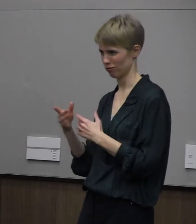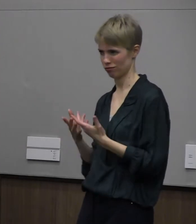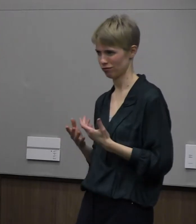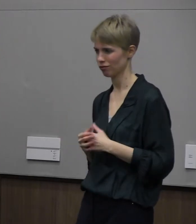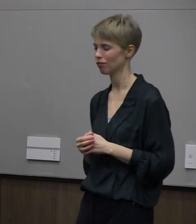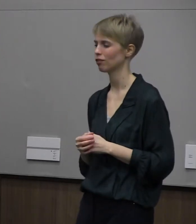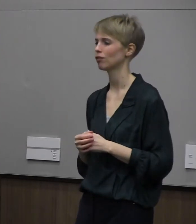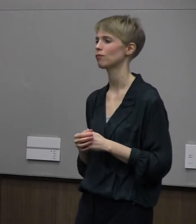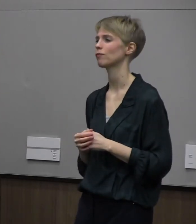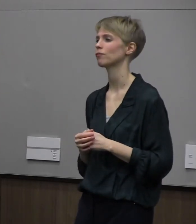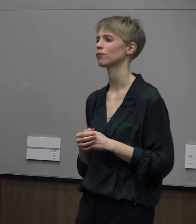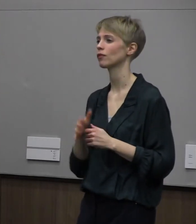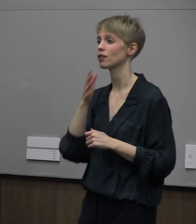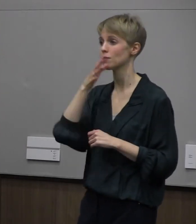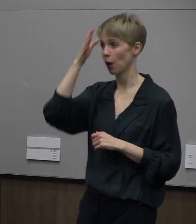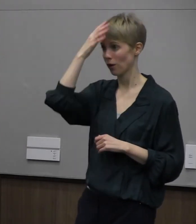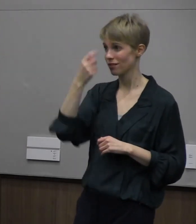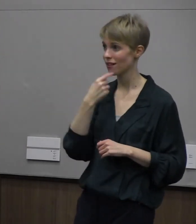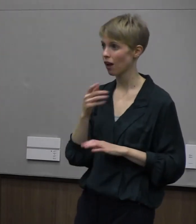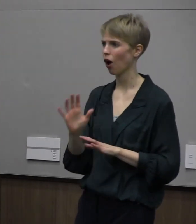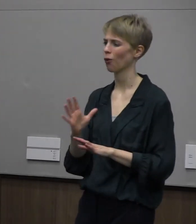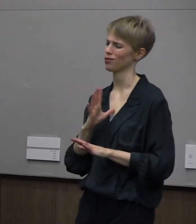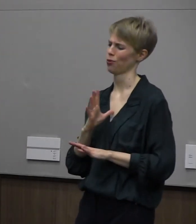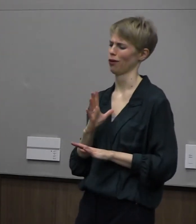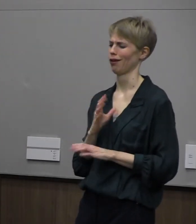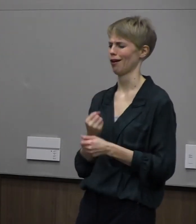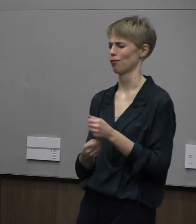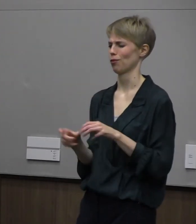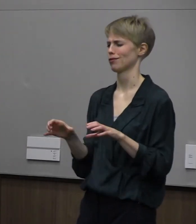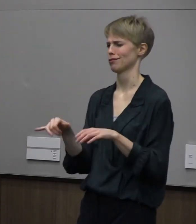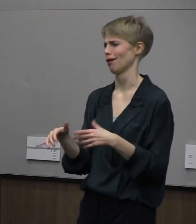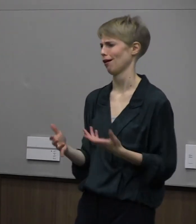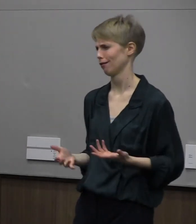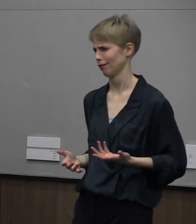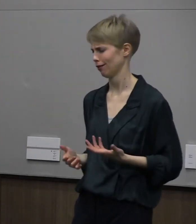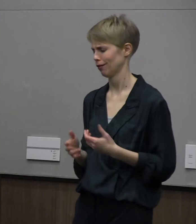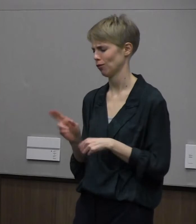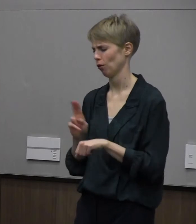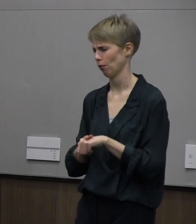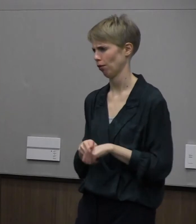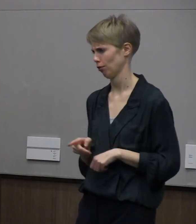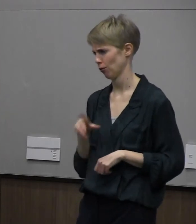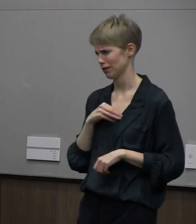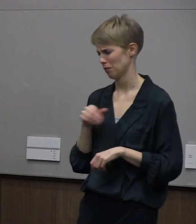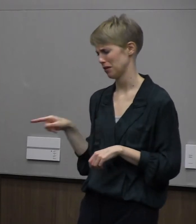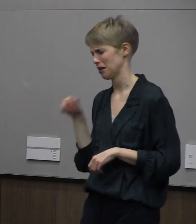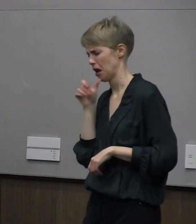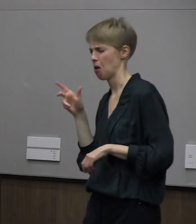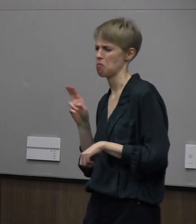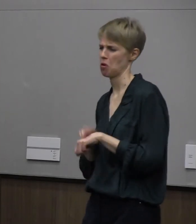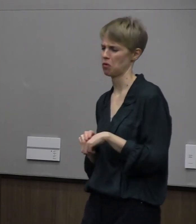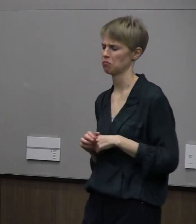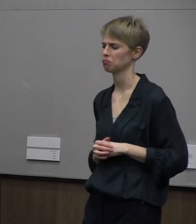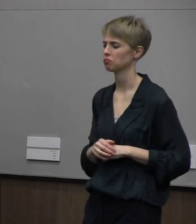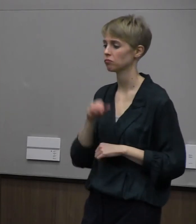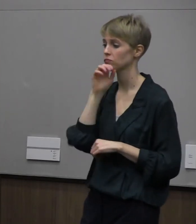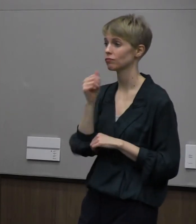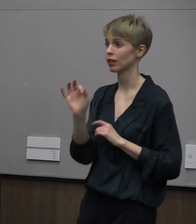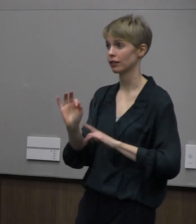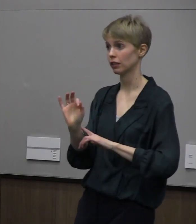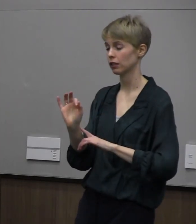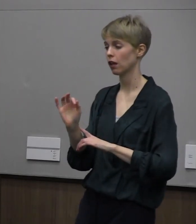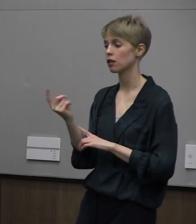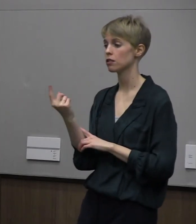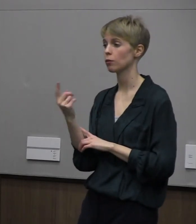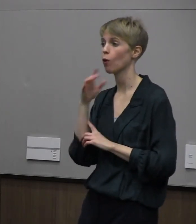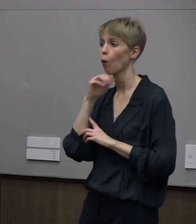son, his parents said. Everybody does it. When he was 19, he was approached by an upperclassman who offered the